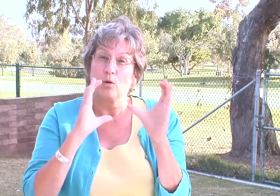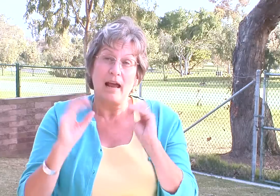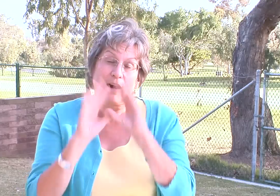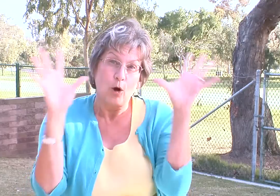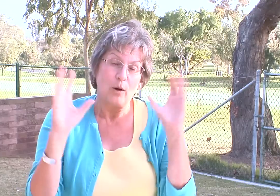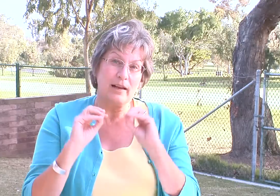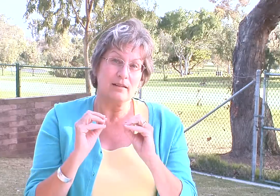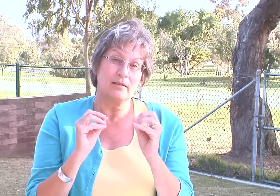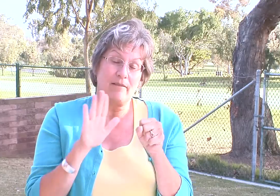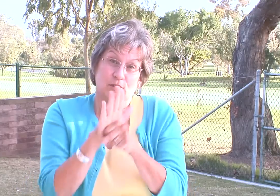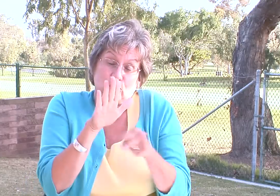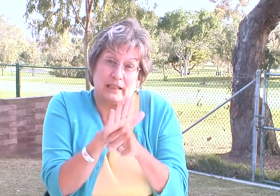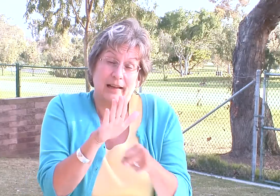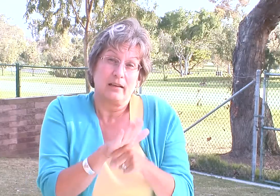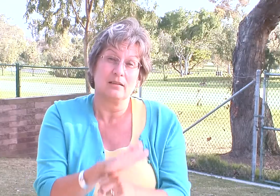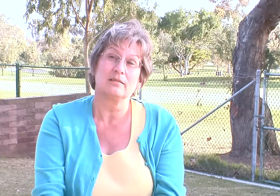have to be able to communicate clearly and effectively.